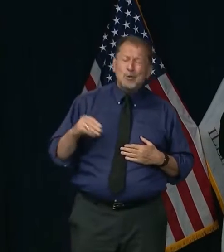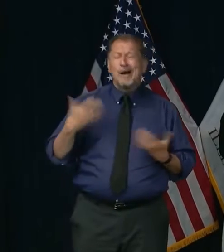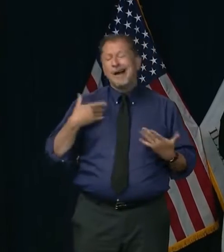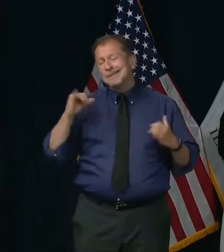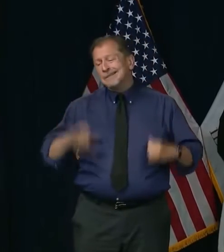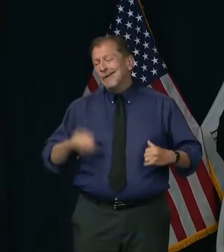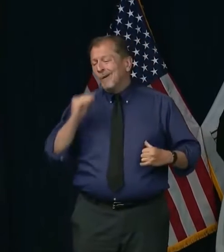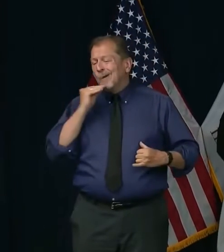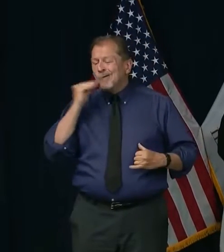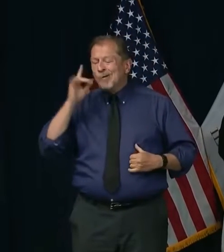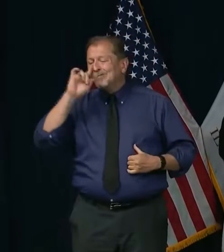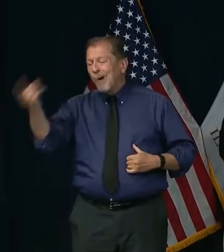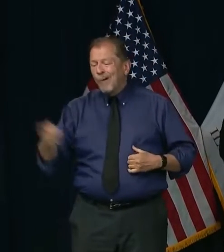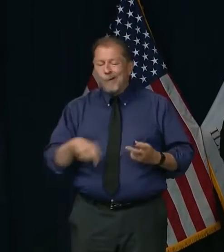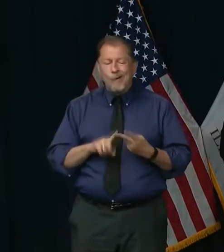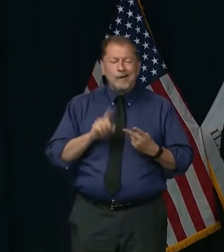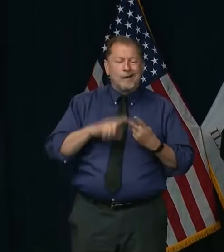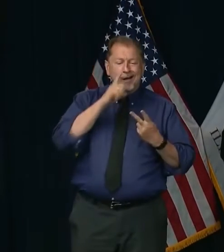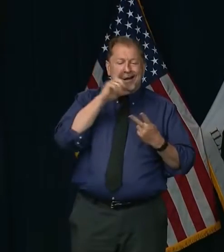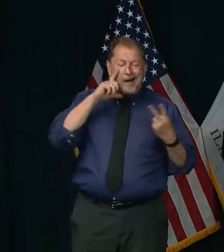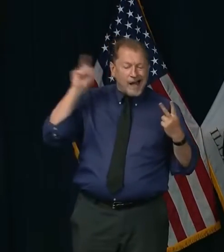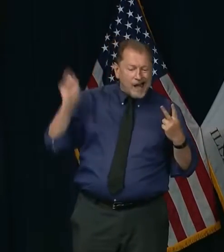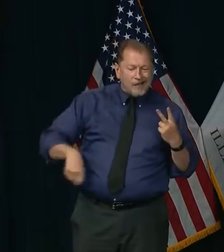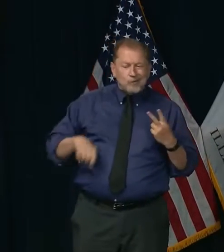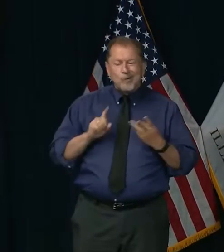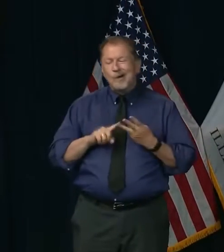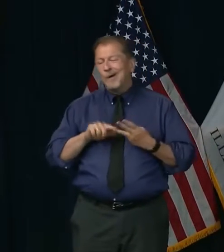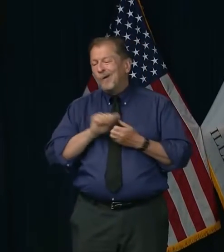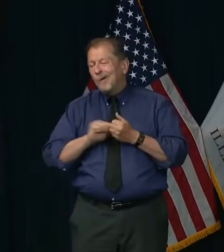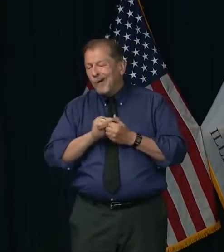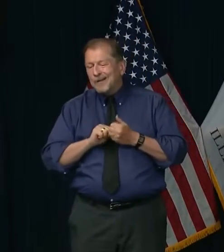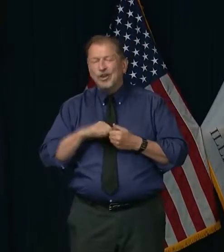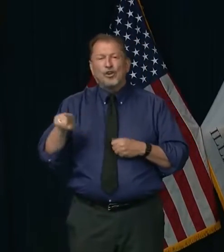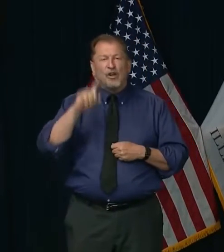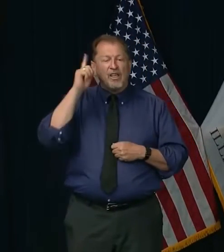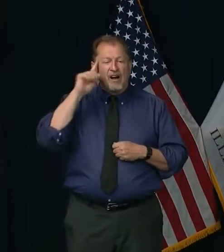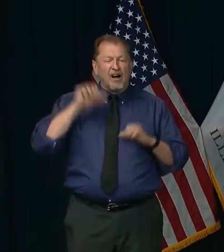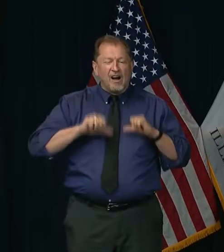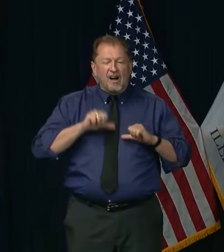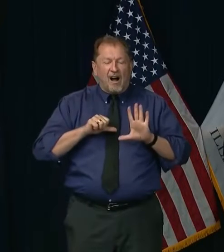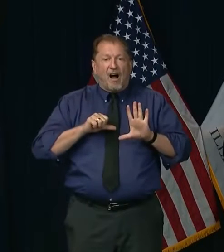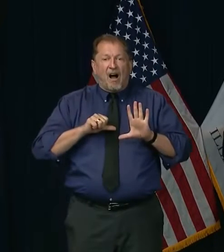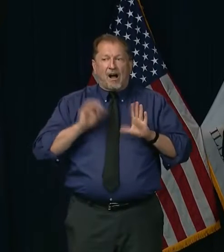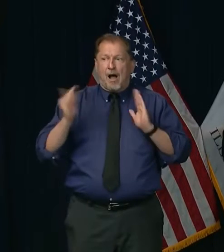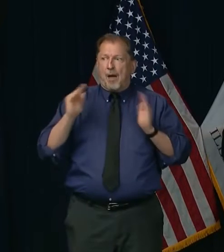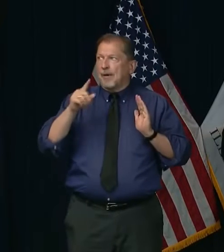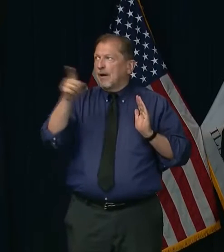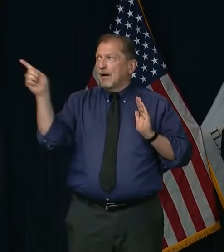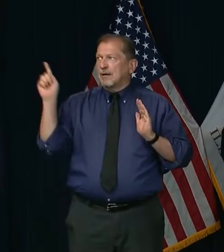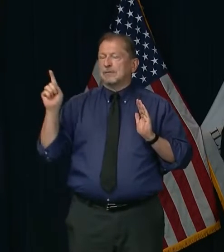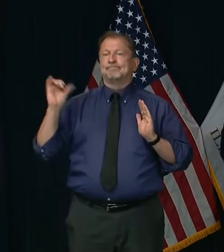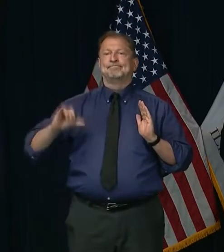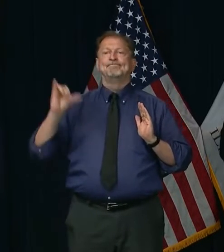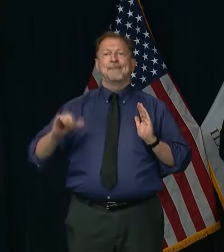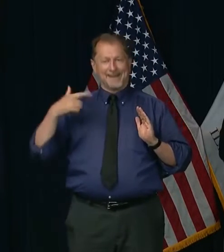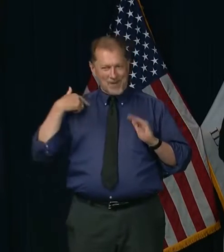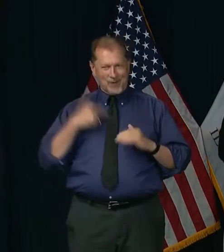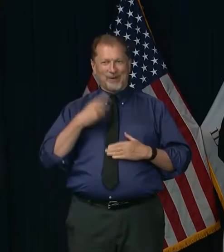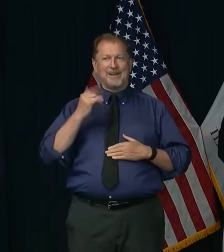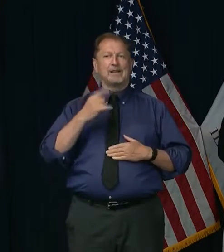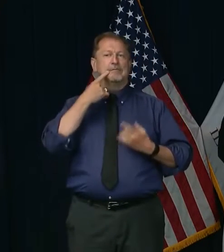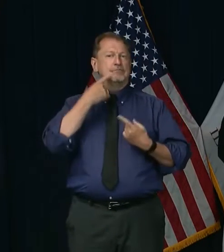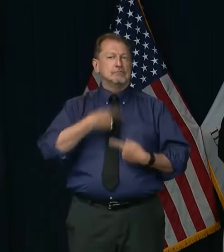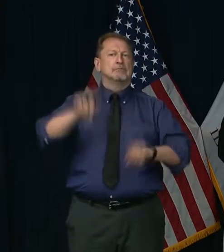washing your hands helps slow disease transmission, hopefully you're a believer now. We have seen declining